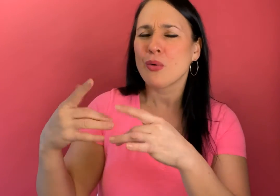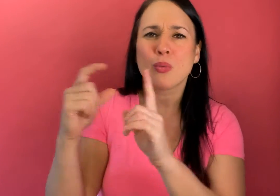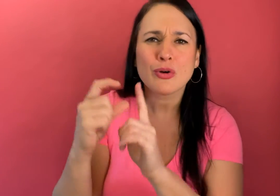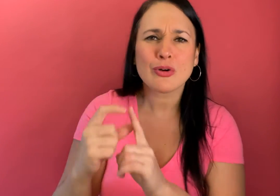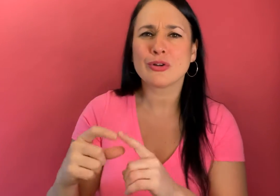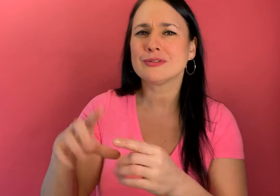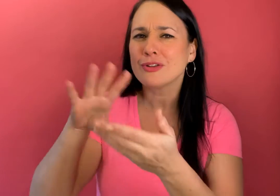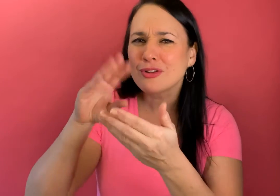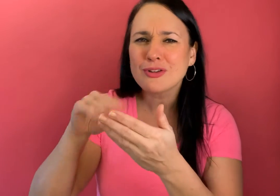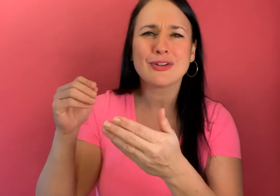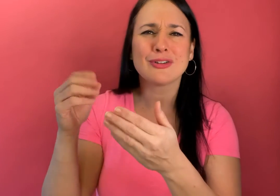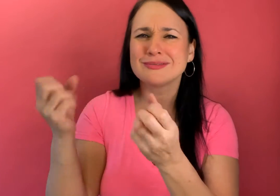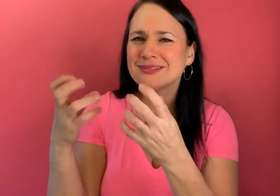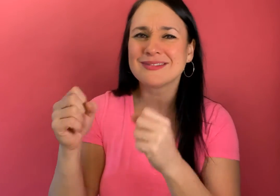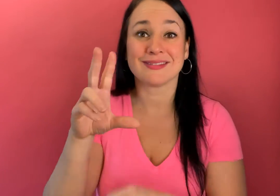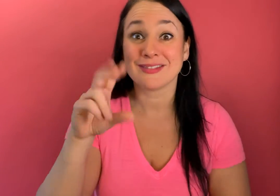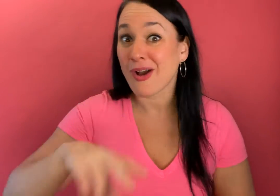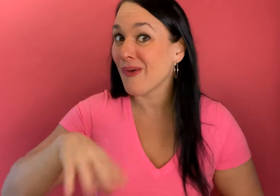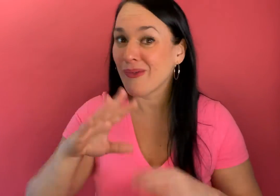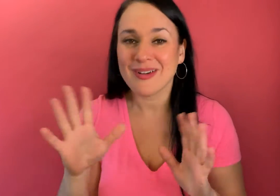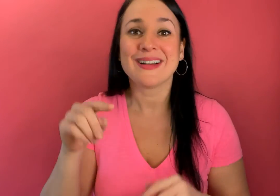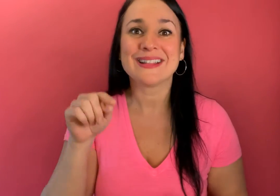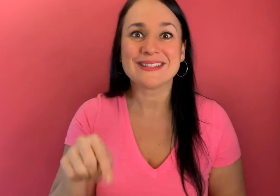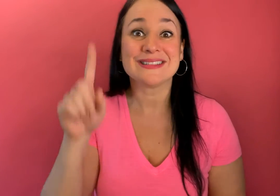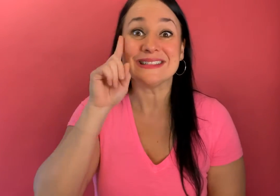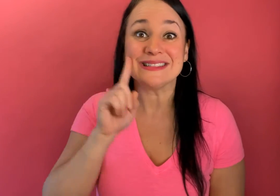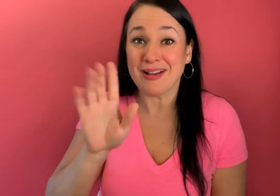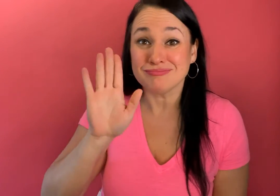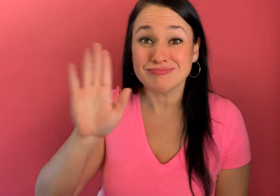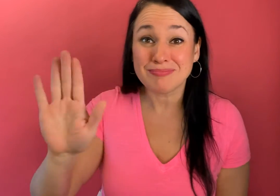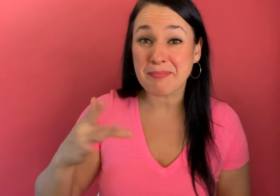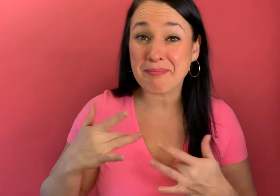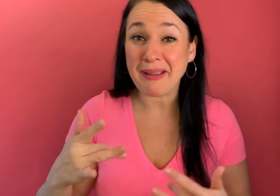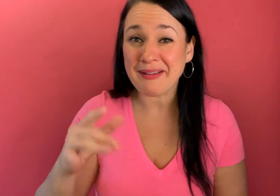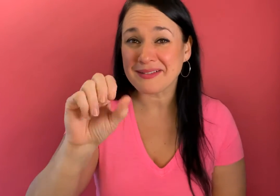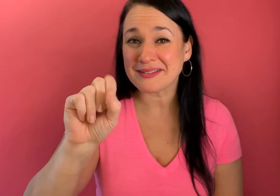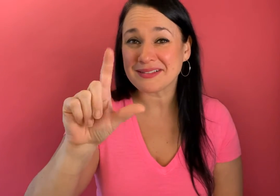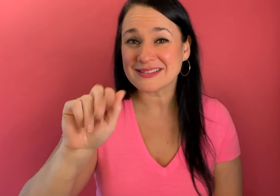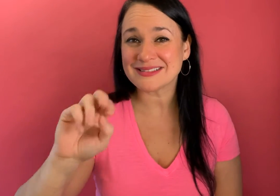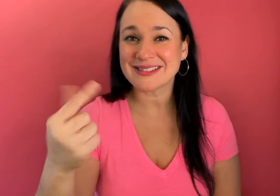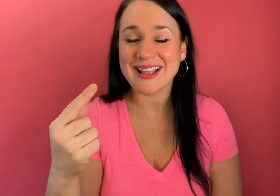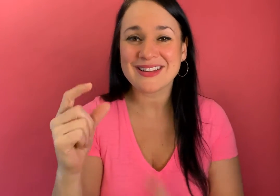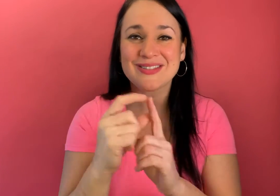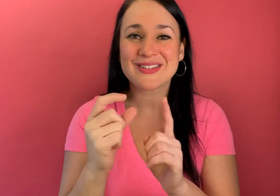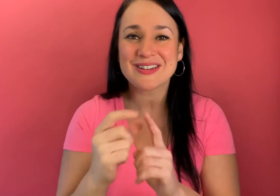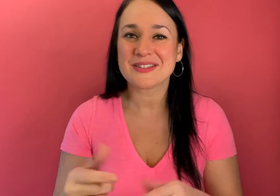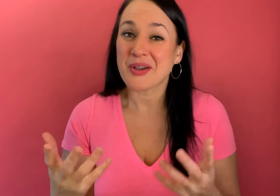it's you're not going to learn just typical words and vocab no this has got deaf typical slang words and so